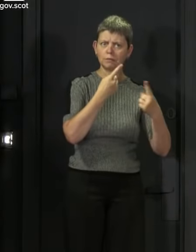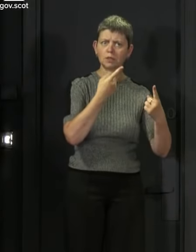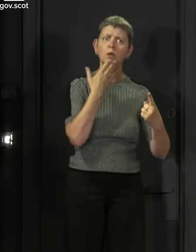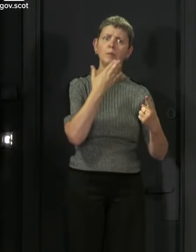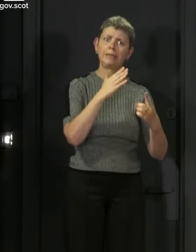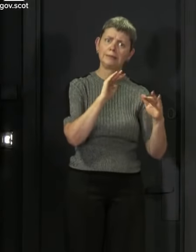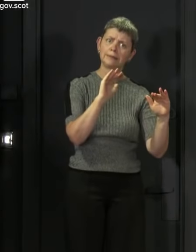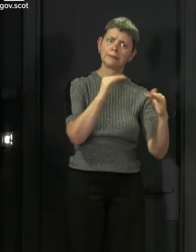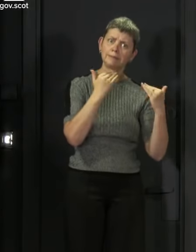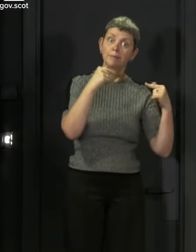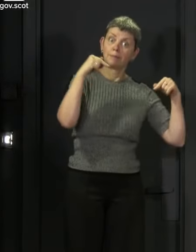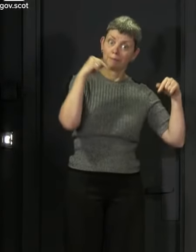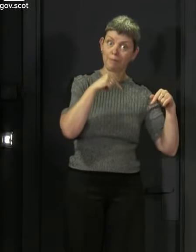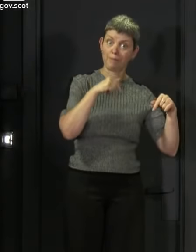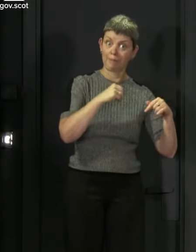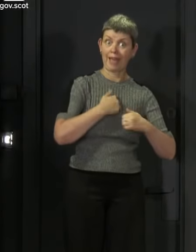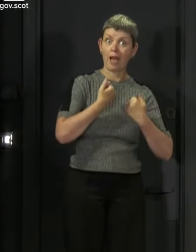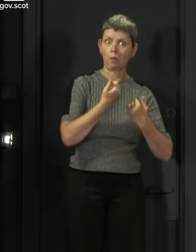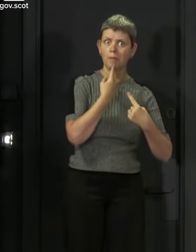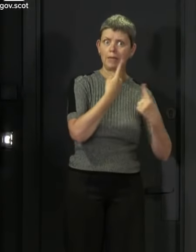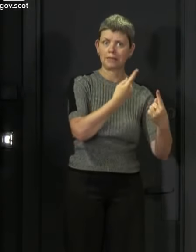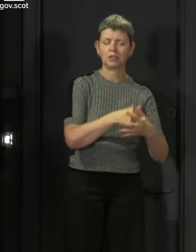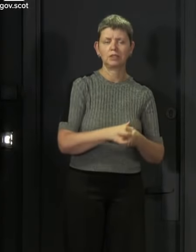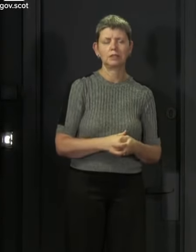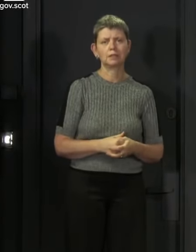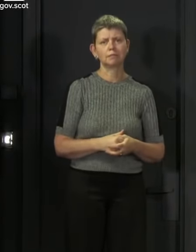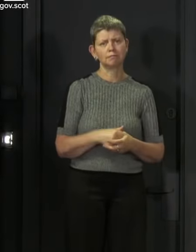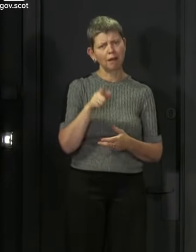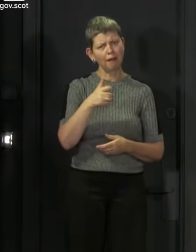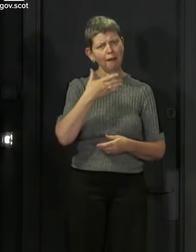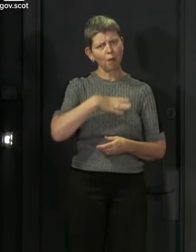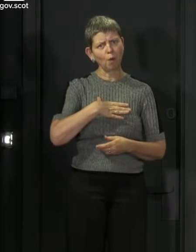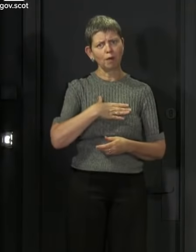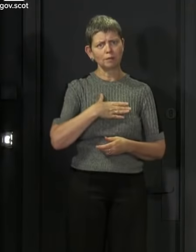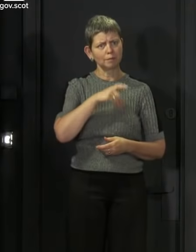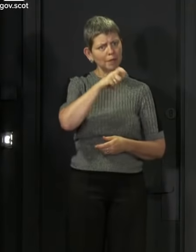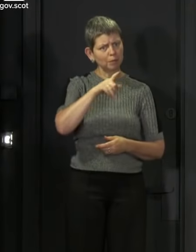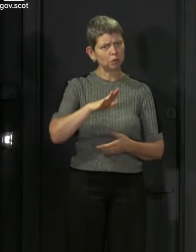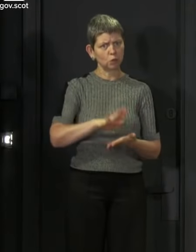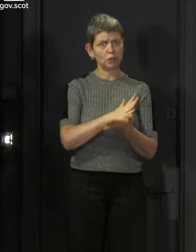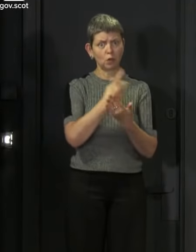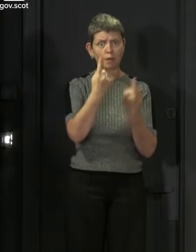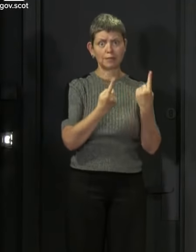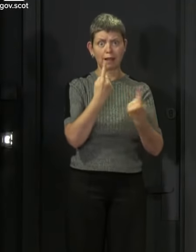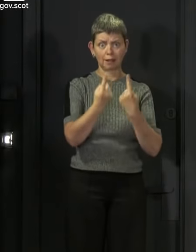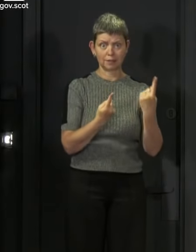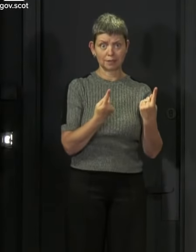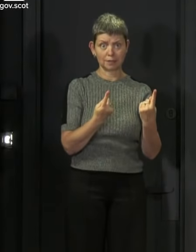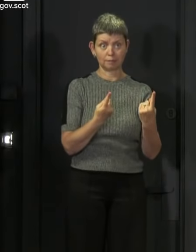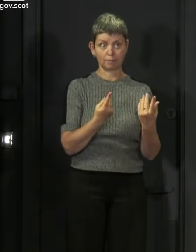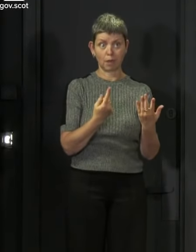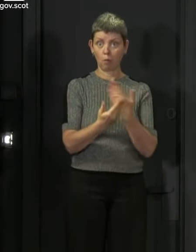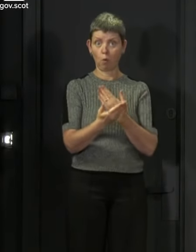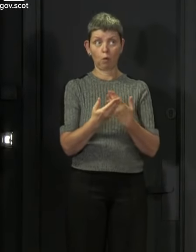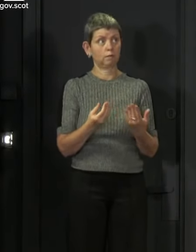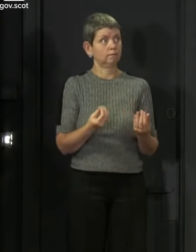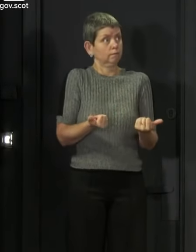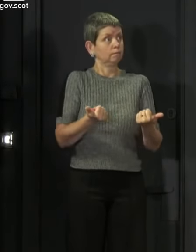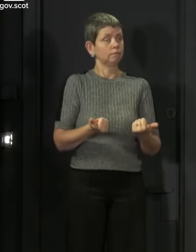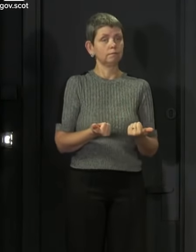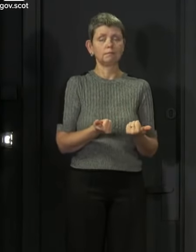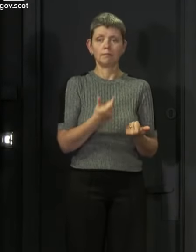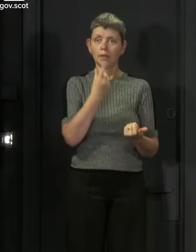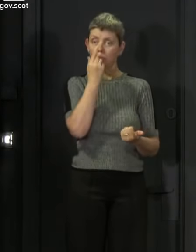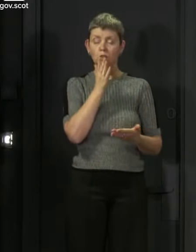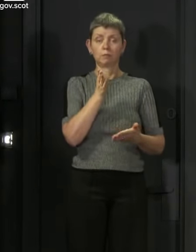attention to those messages and I want people to enjoy themselves as well. want people to enjoy the freedoms that we haven't had for